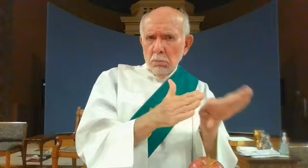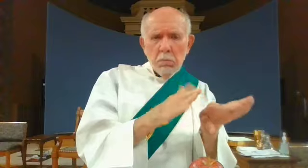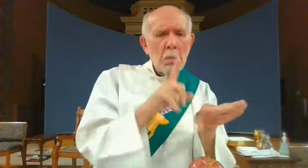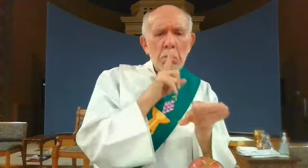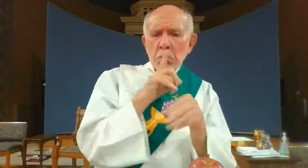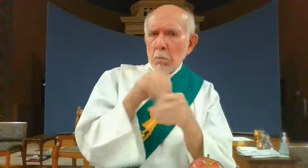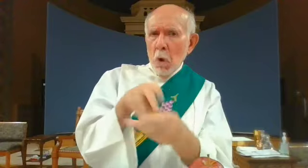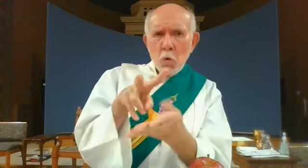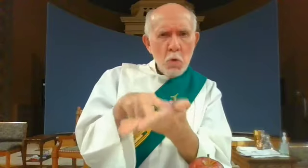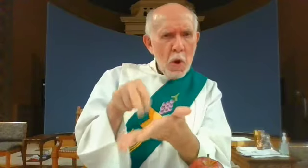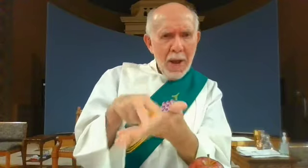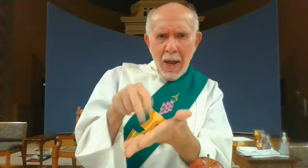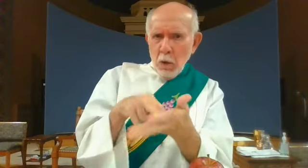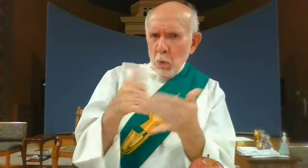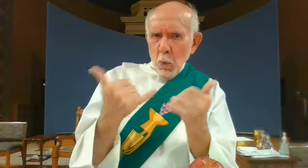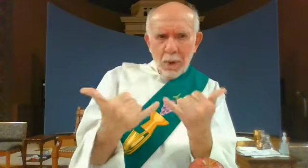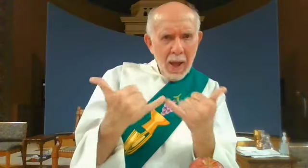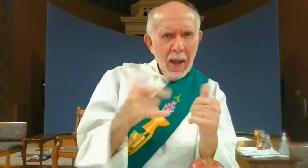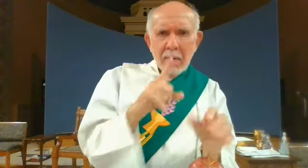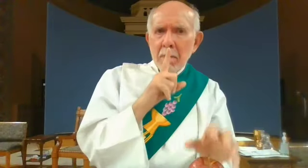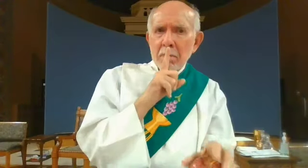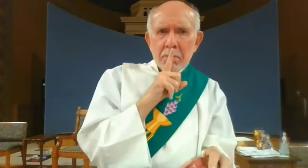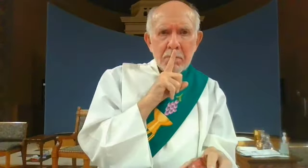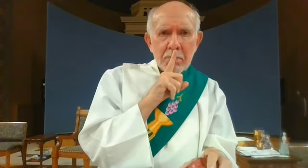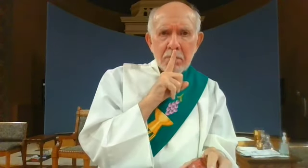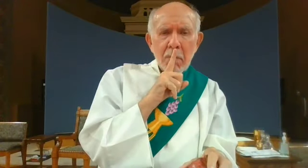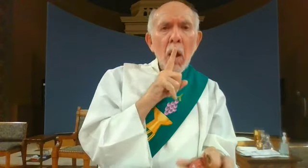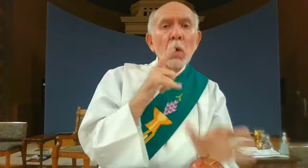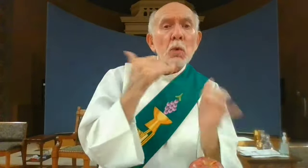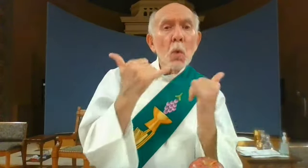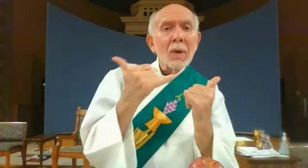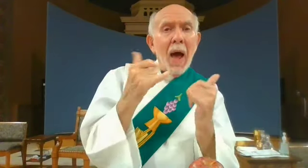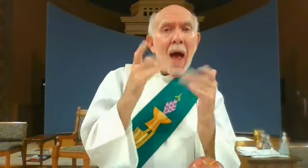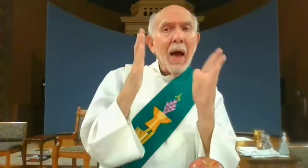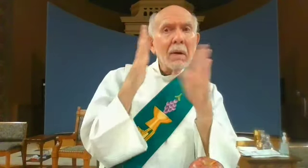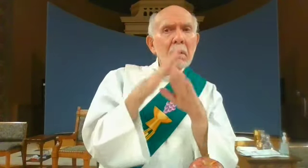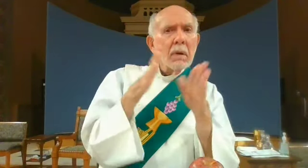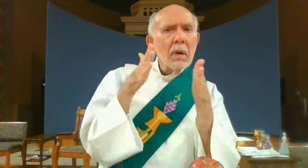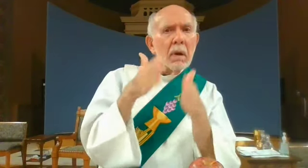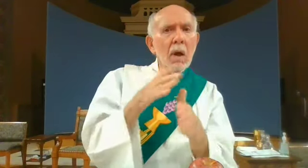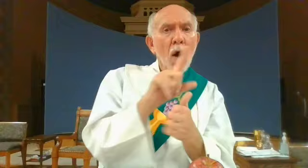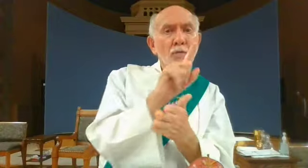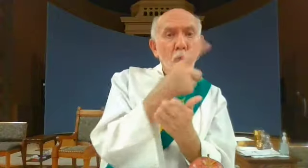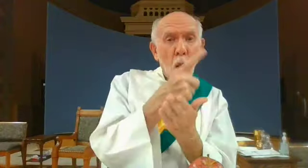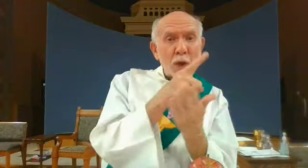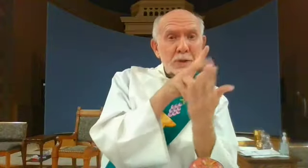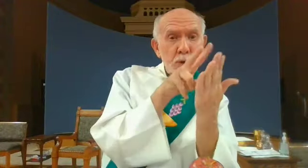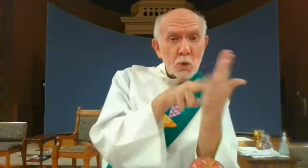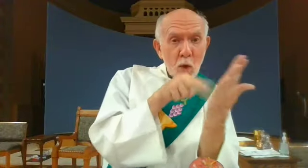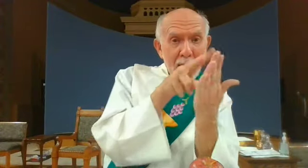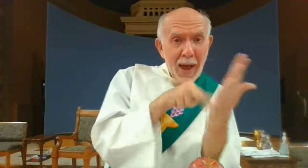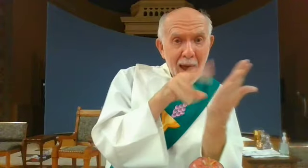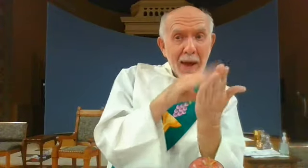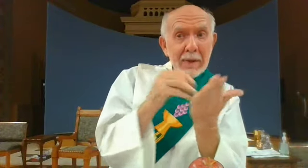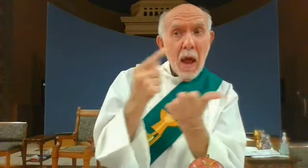that's not what we're going to be talking about that's not what's happening today so let's put that aside and we'll focus on our readings